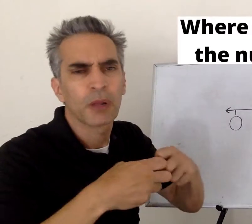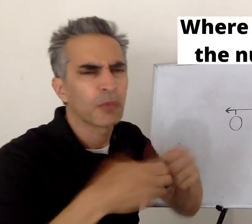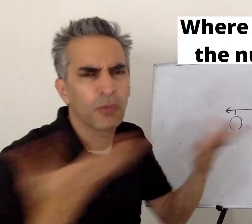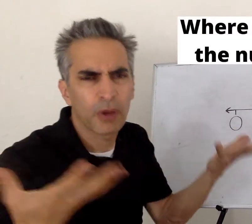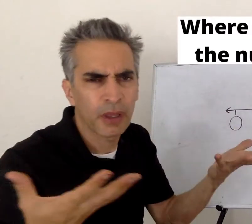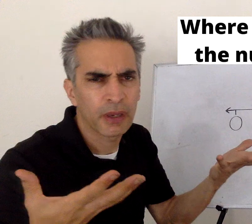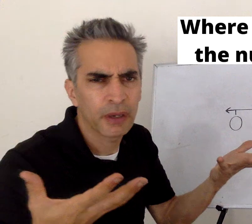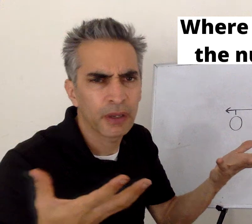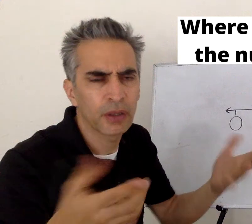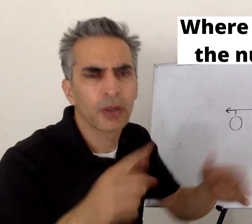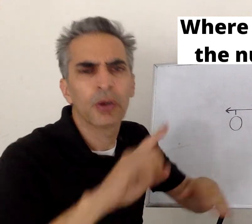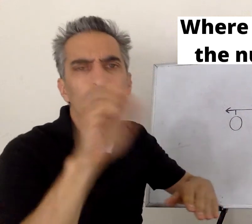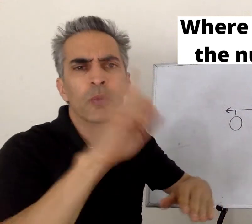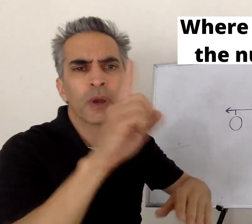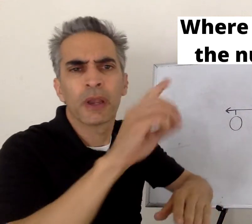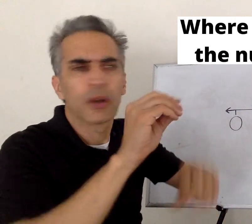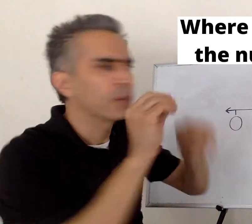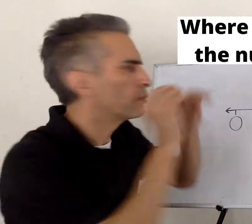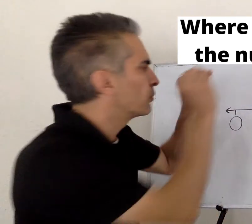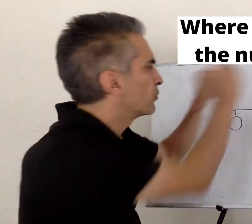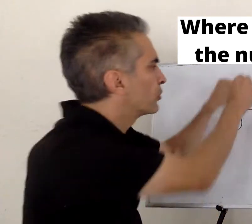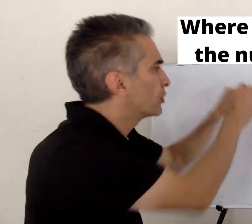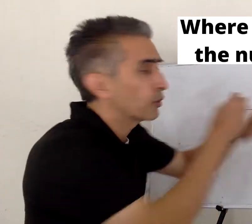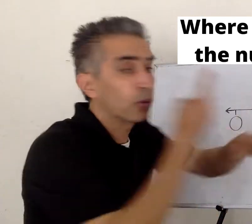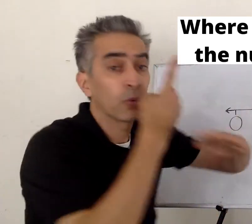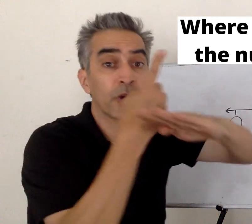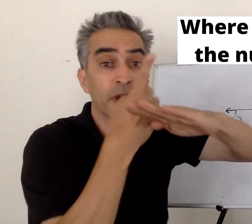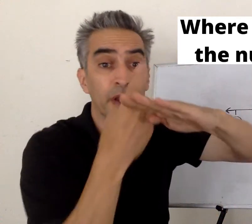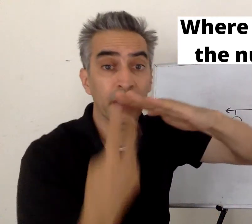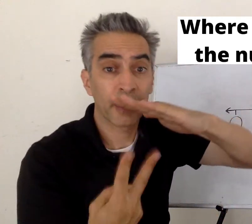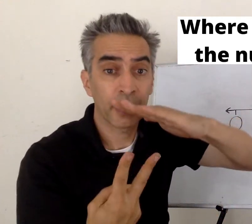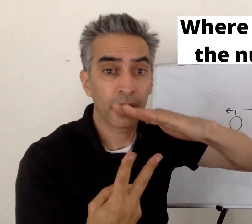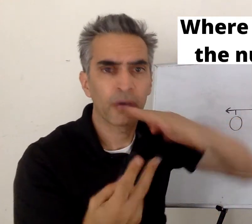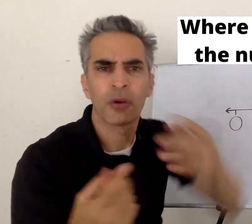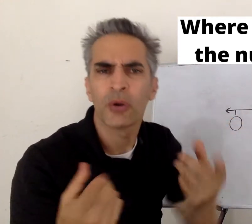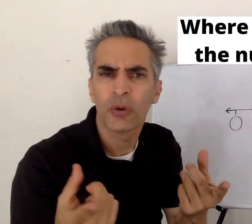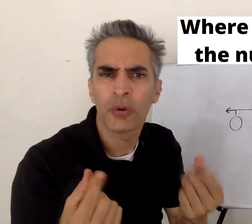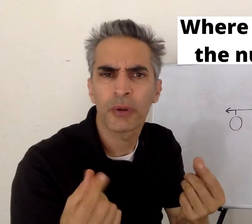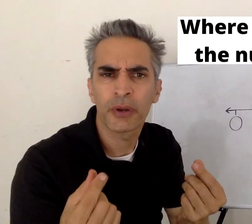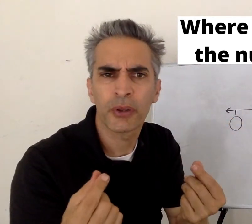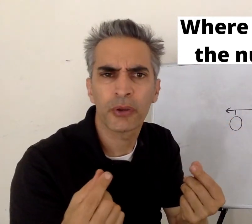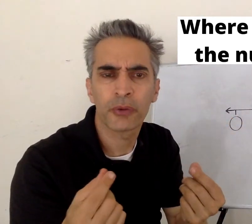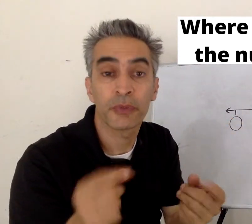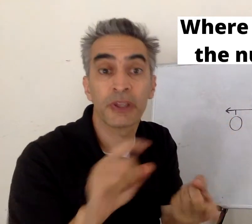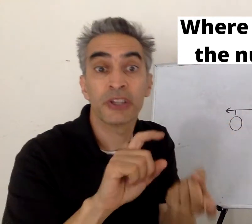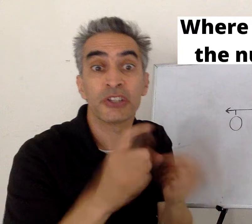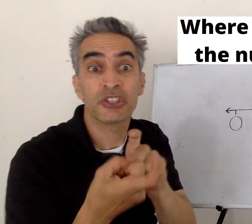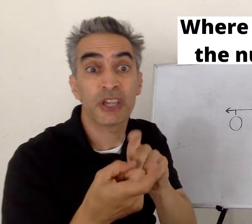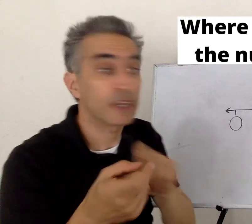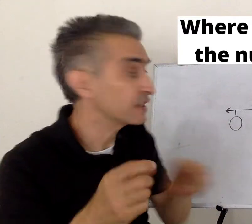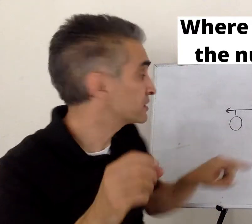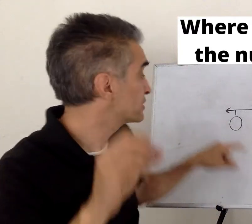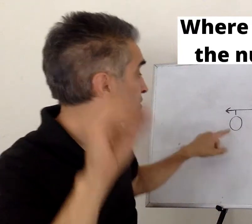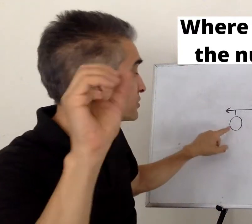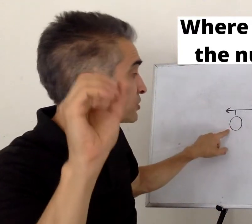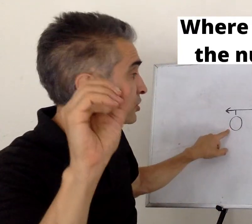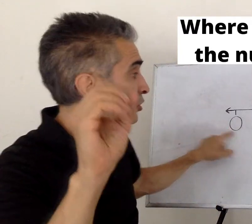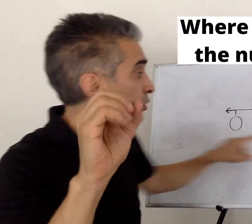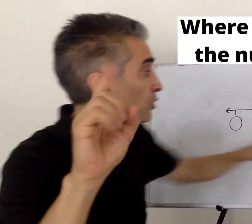Our example problem is where does one-half go on the number line? What do we do? We're going to